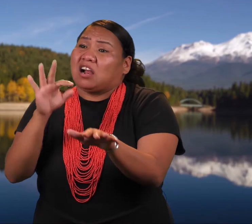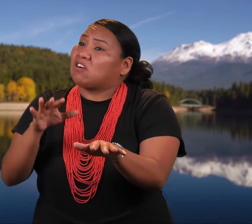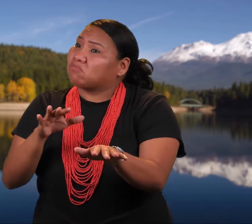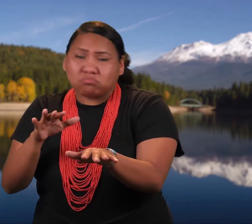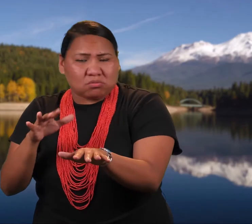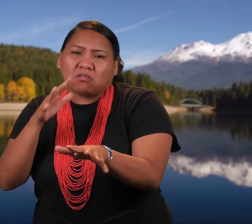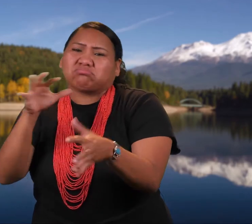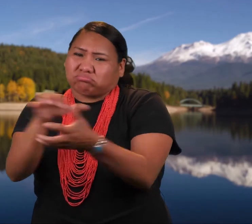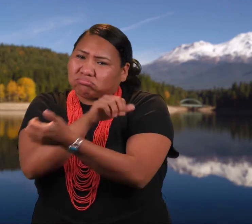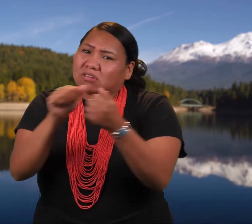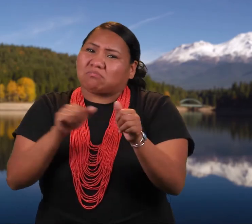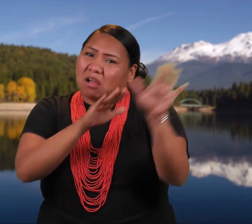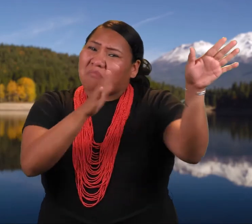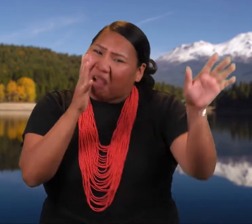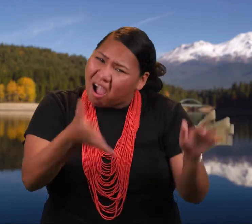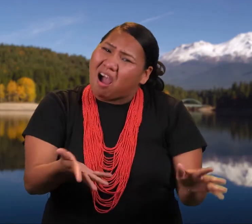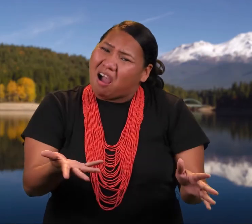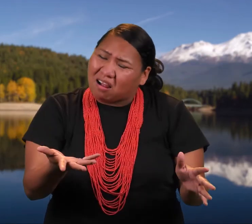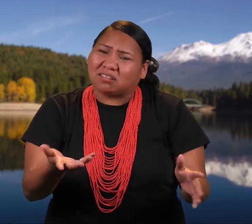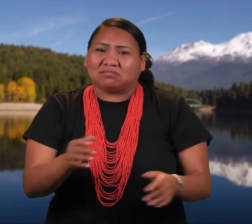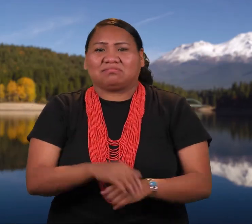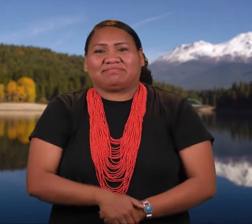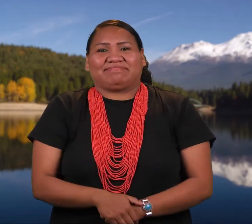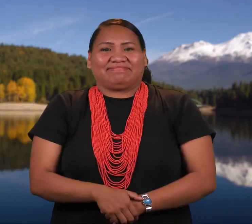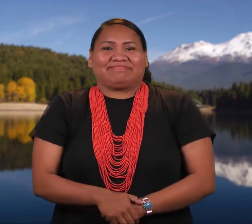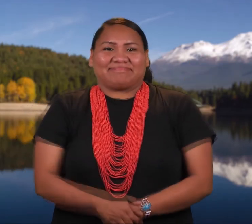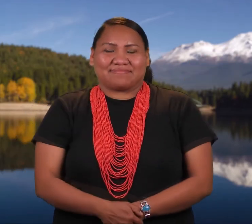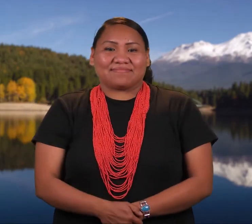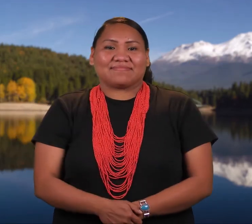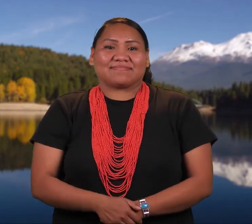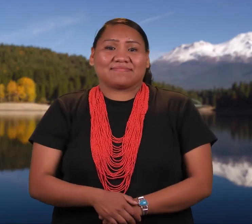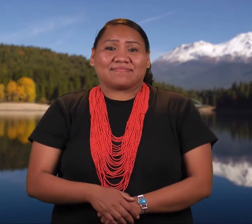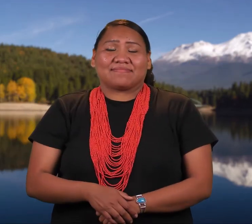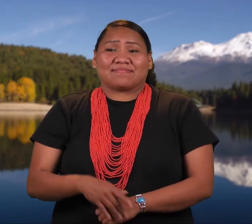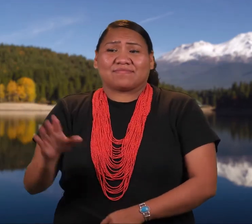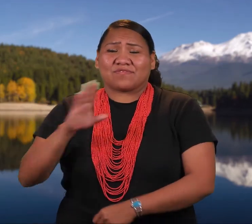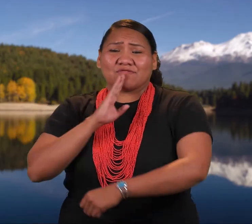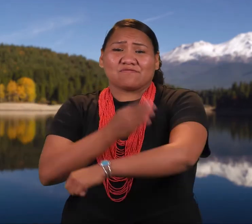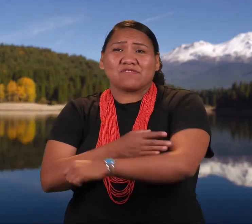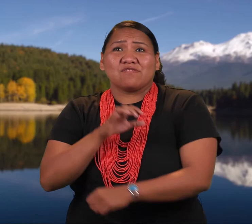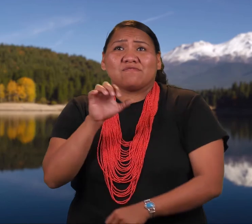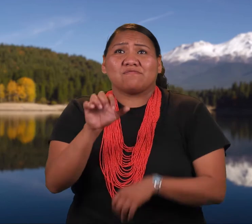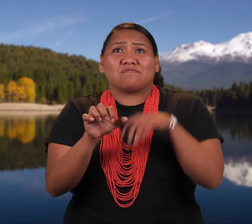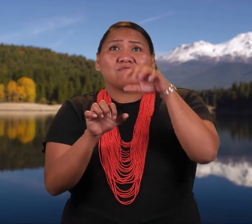and ask the wind spirit to blow more gently. Tell him I'm afraid he will blow the mountain over.